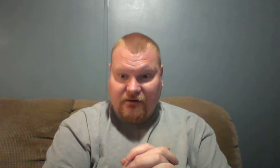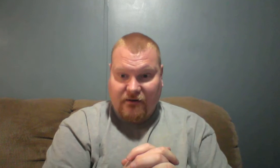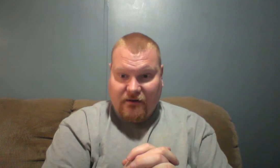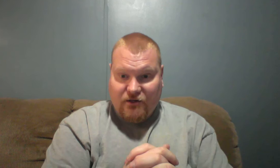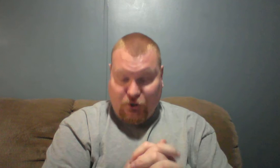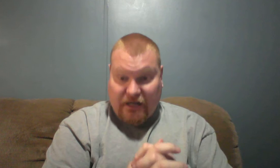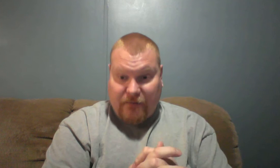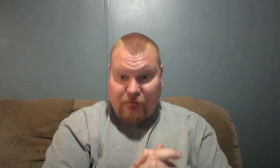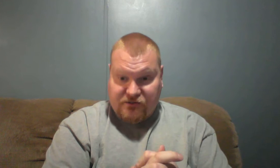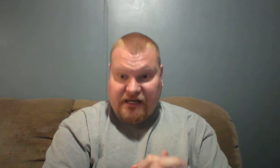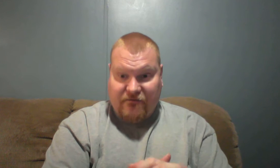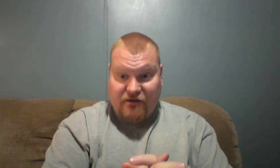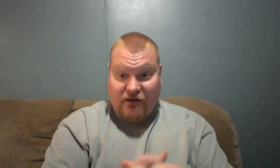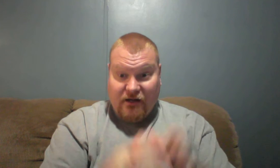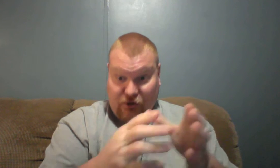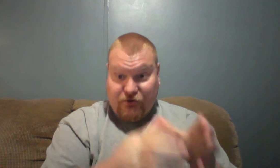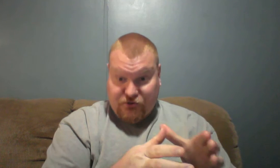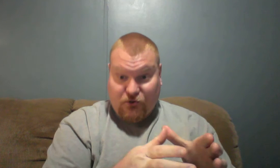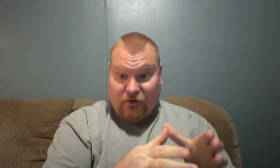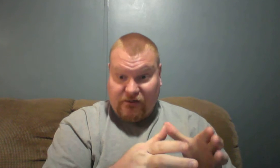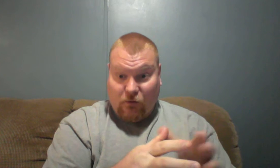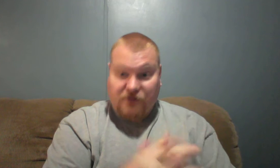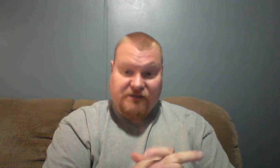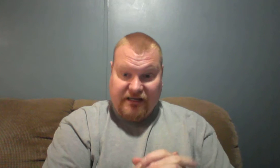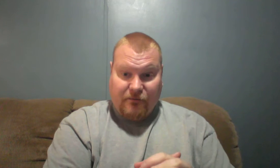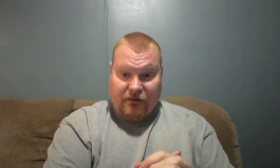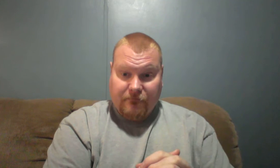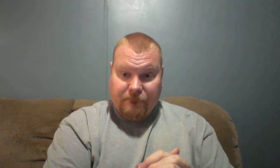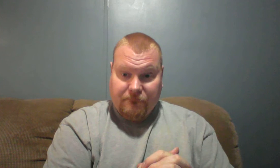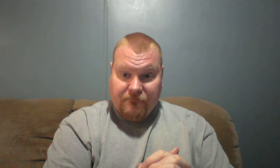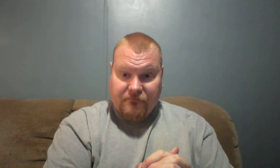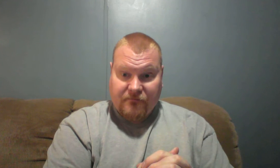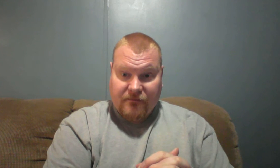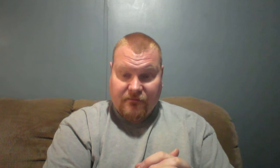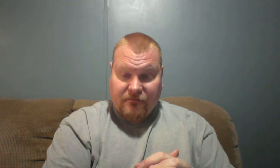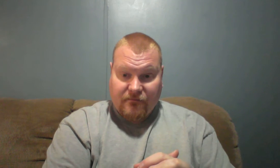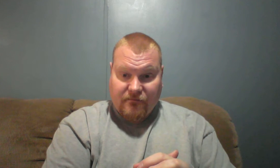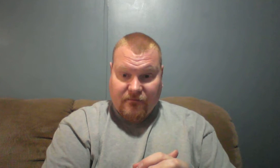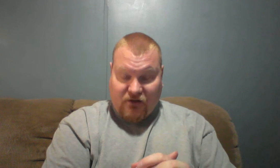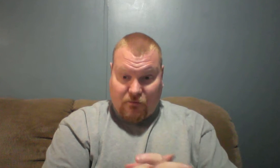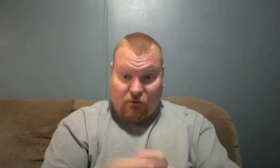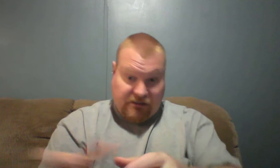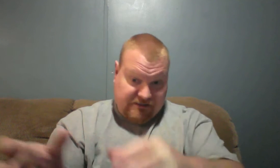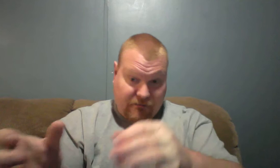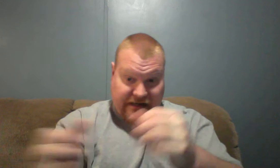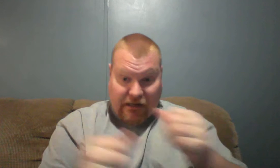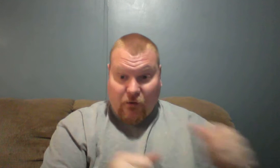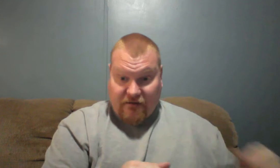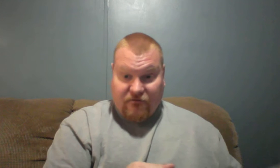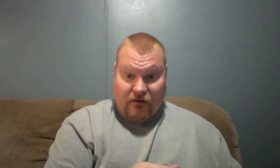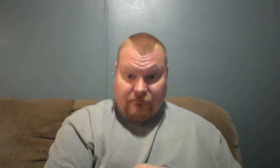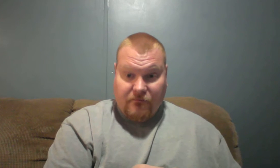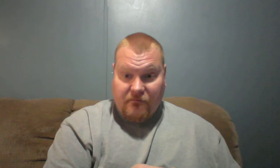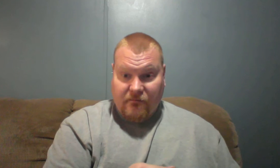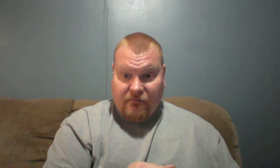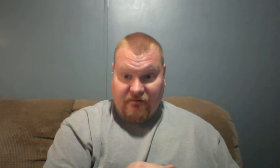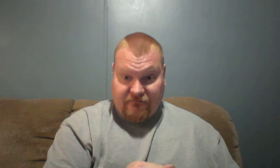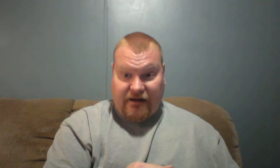You get people saved and you're destroying the works of the enemy. You're pulling somebody away from the fire